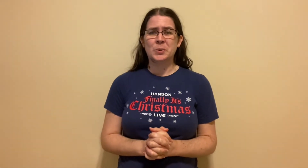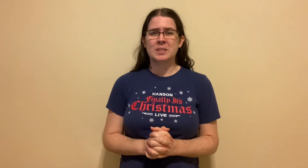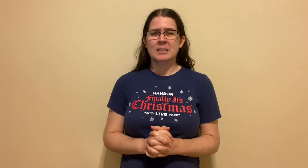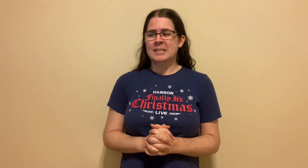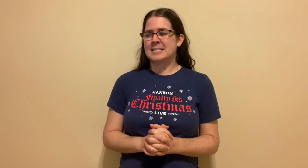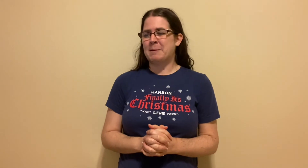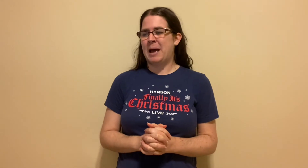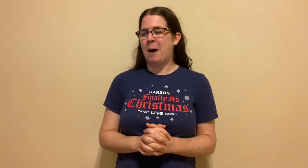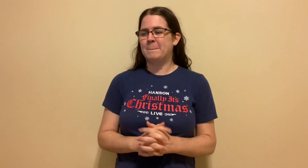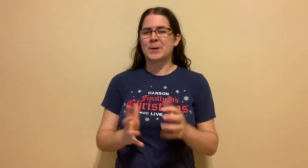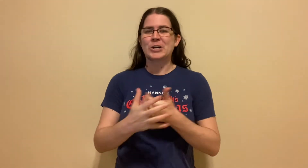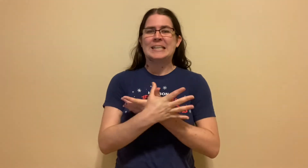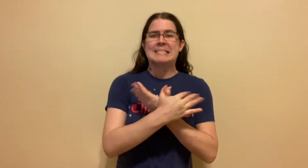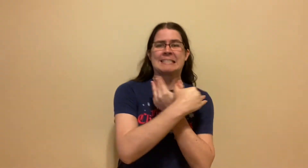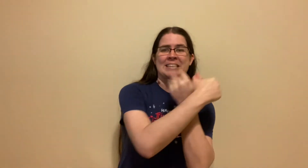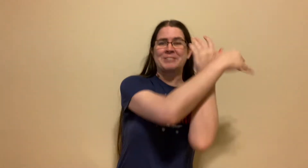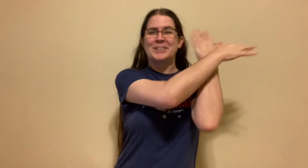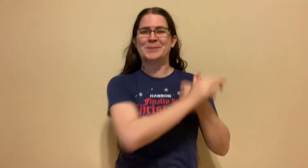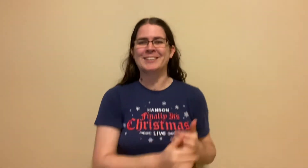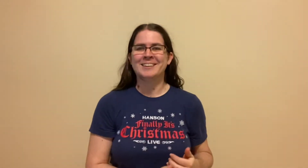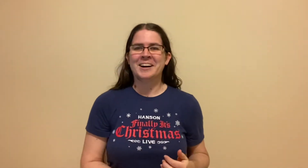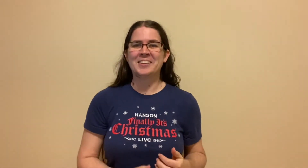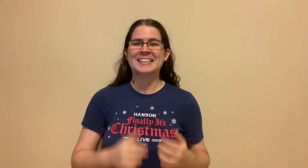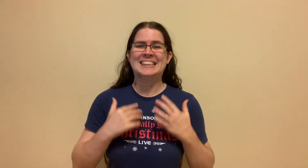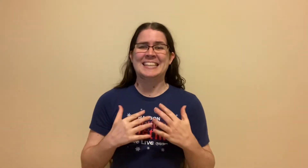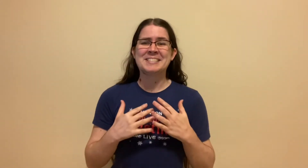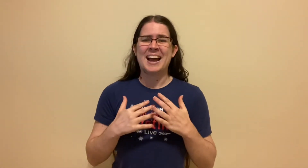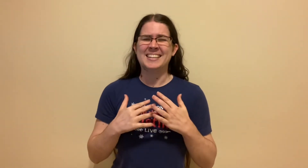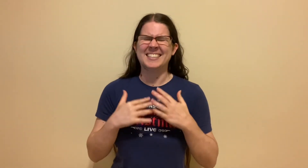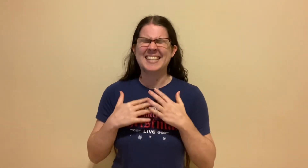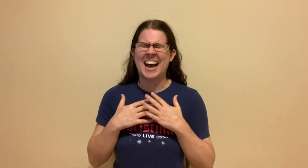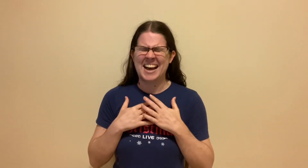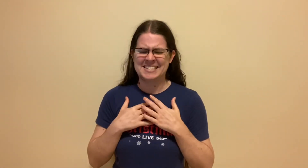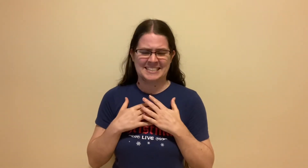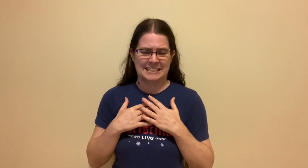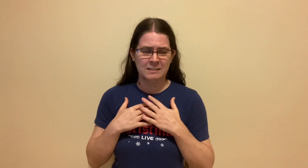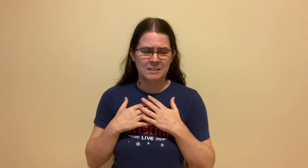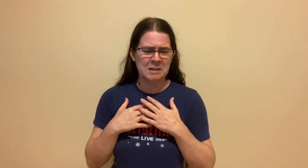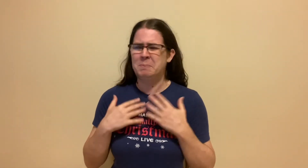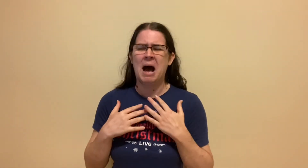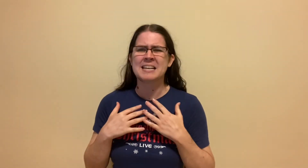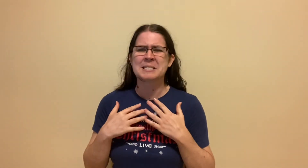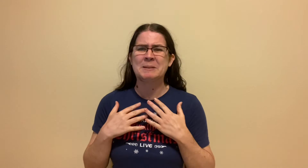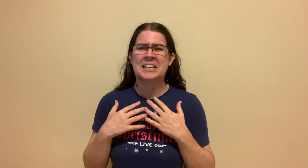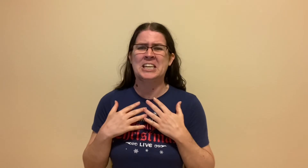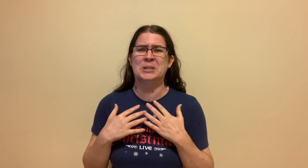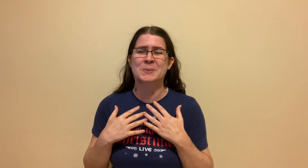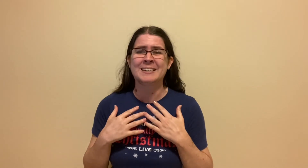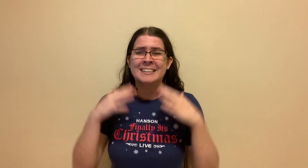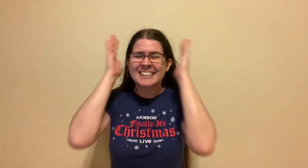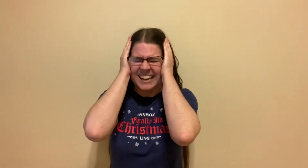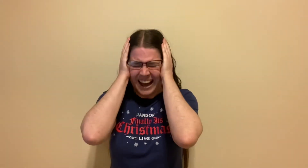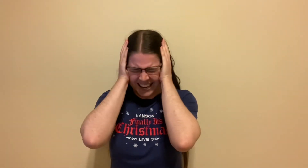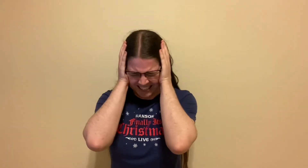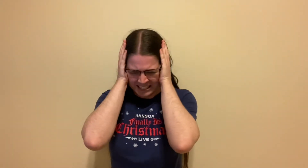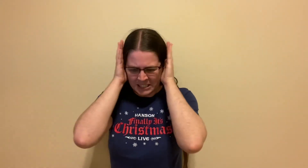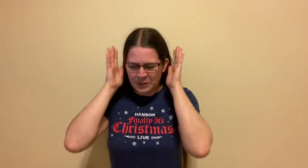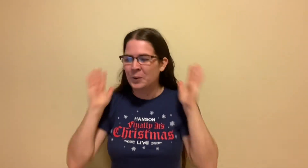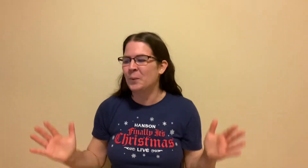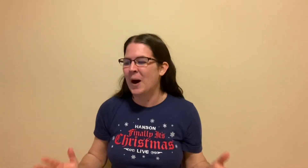somehow breezed to Groot all the things I detested impossibly cute god what